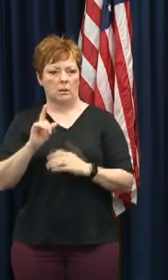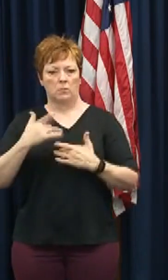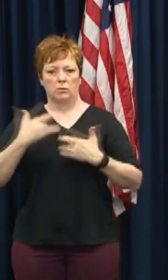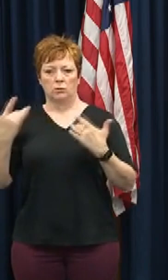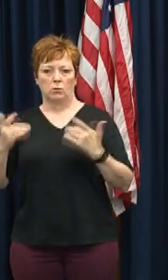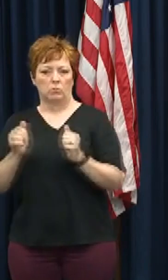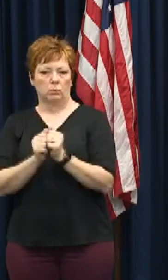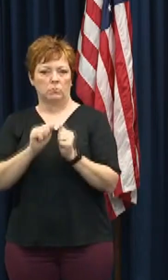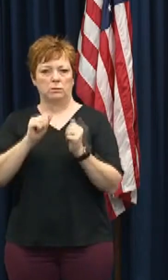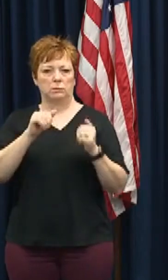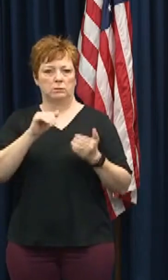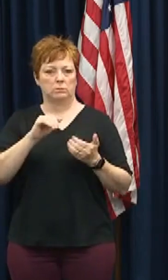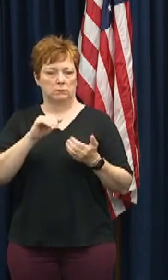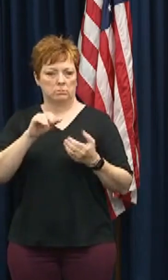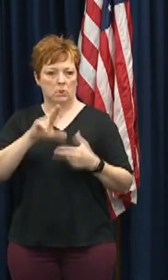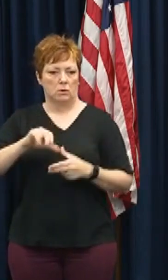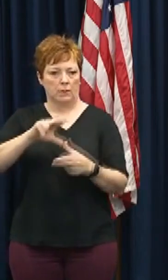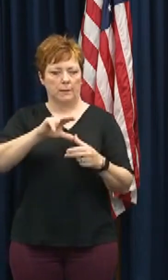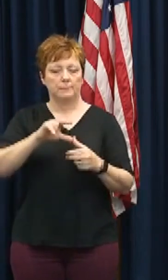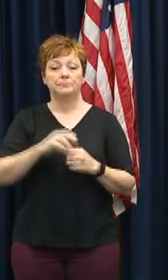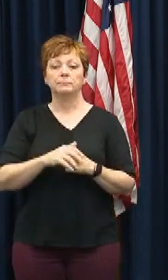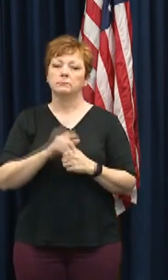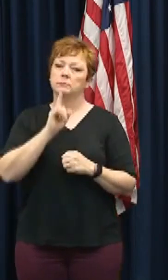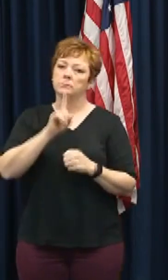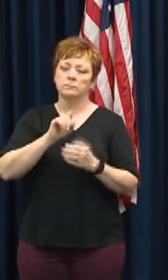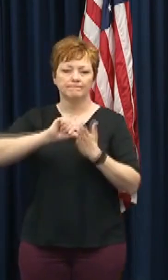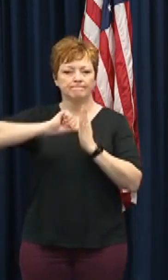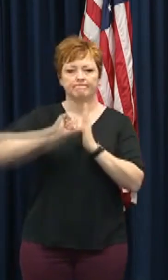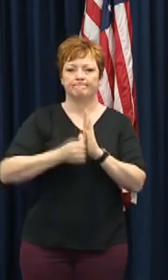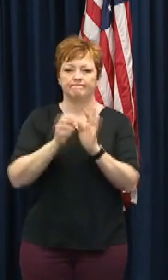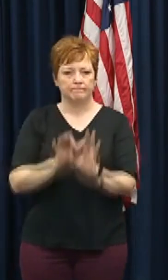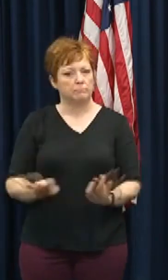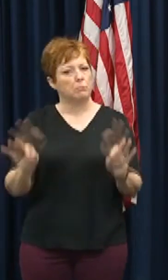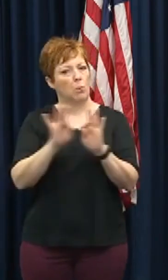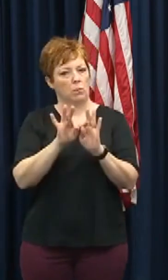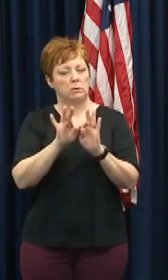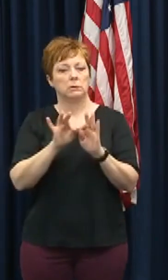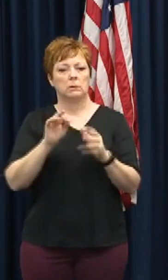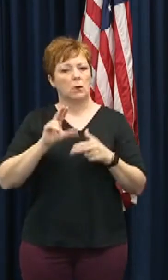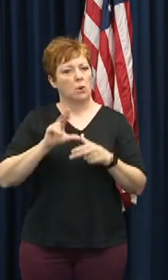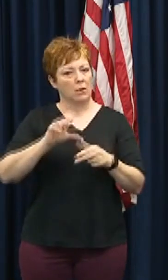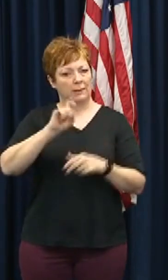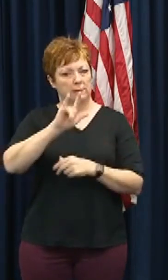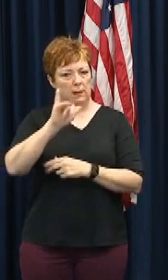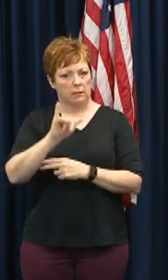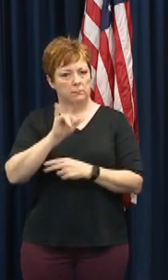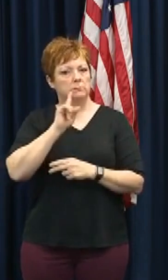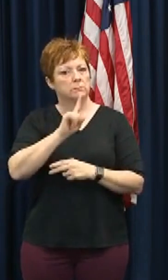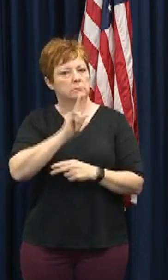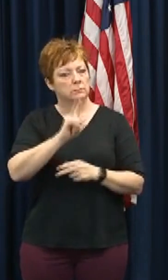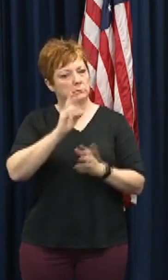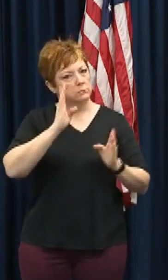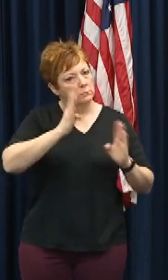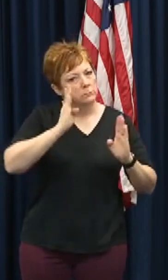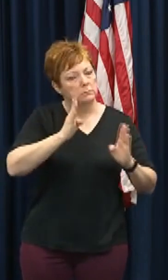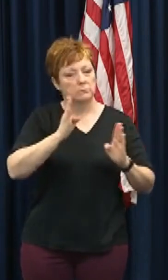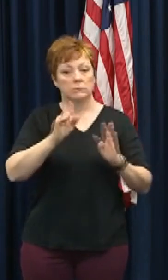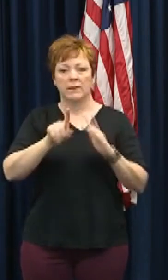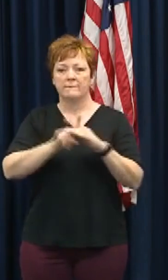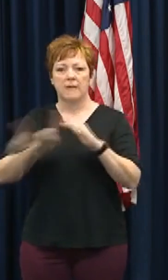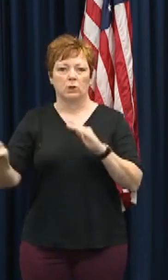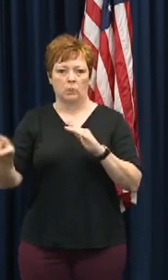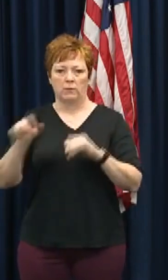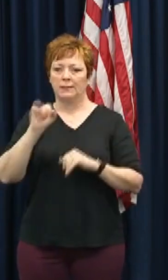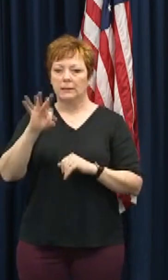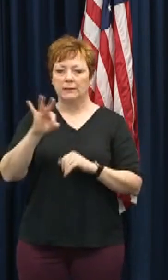reinforce the significance of Hurricane Sally one more time, I urge everyone to evacuate if you are living